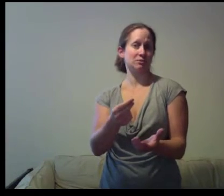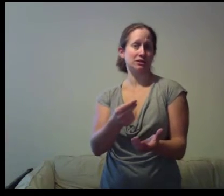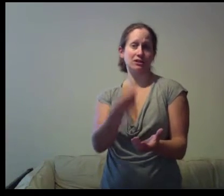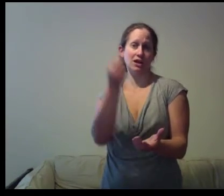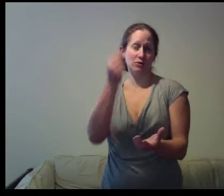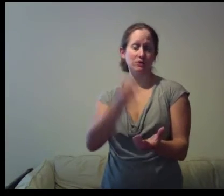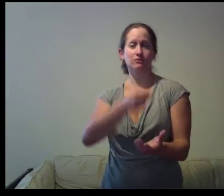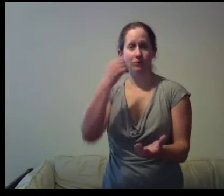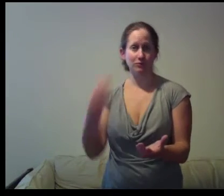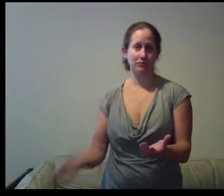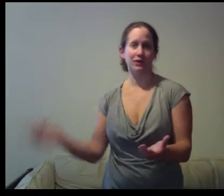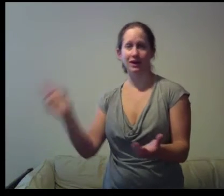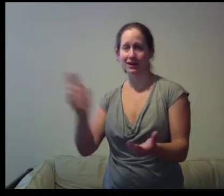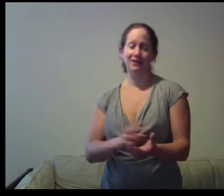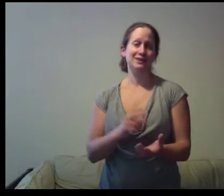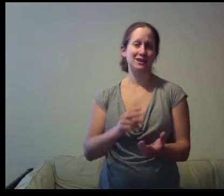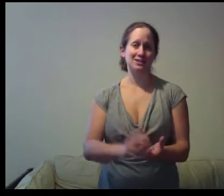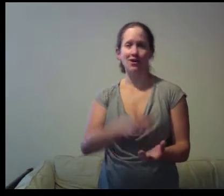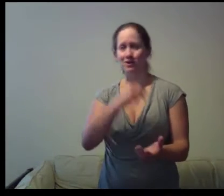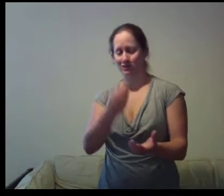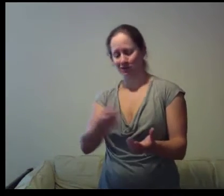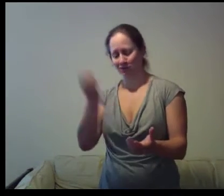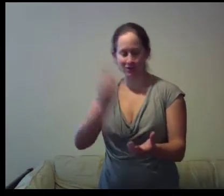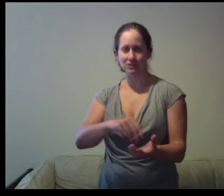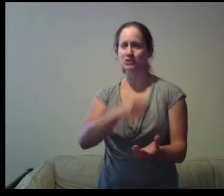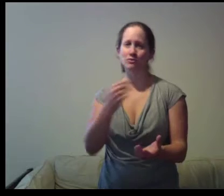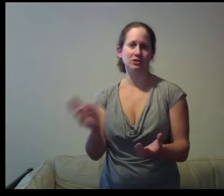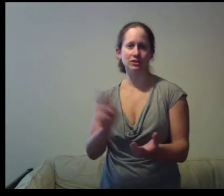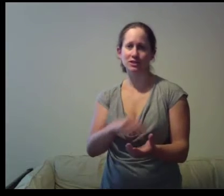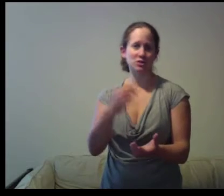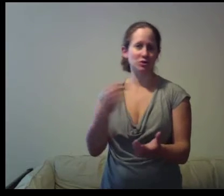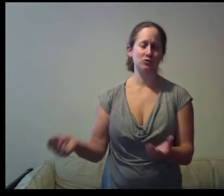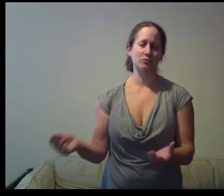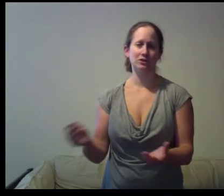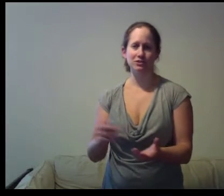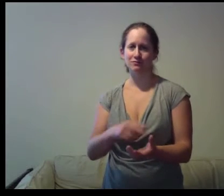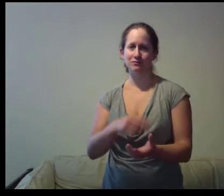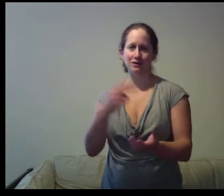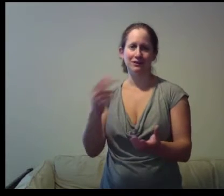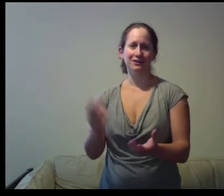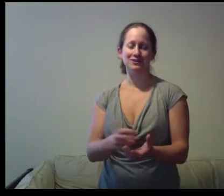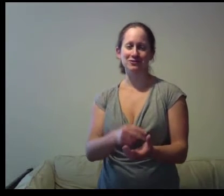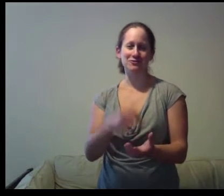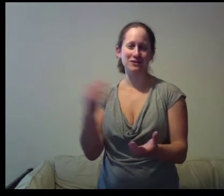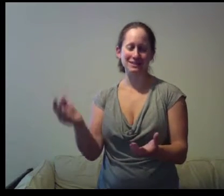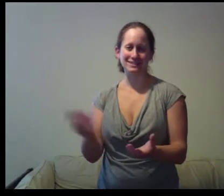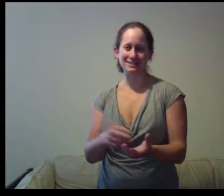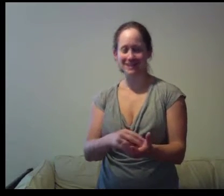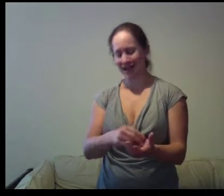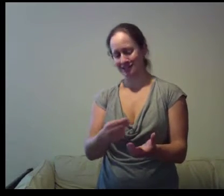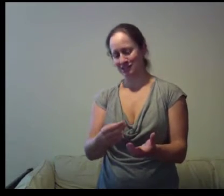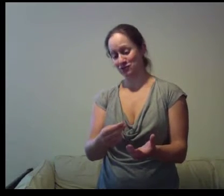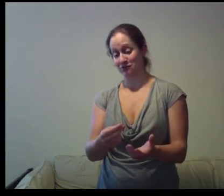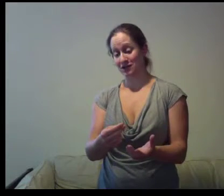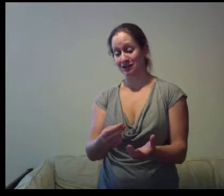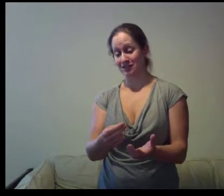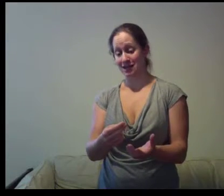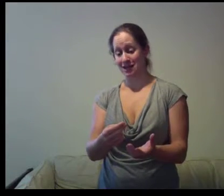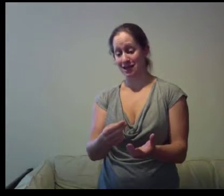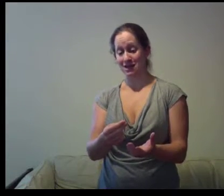made a sale wonderful. Okay next card you know goes through a bunch of leads go through a bunch of you know queens and jacks and it's your friend saying hey